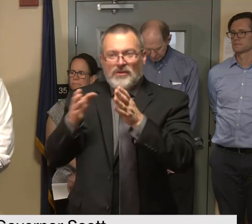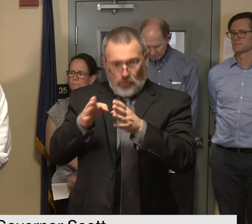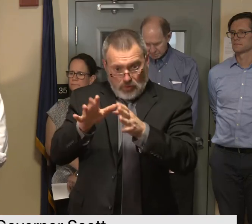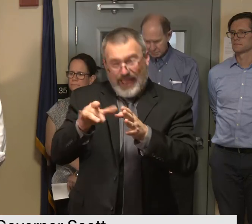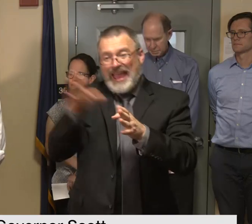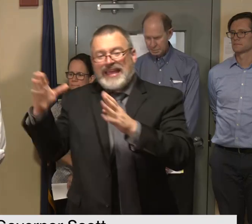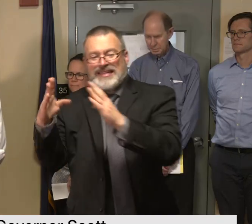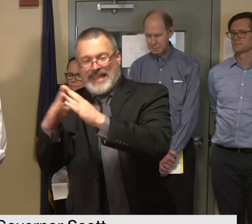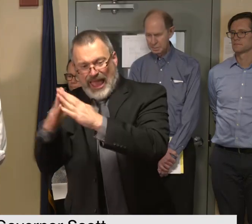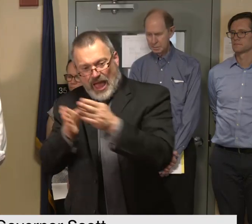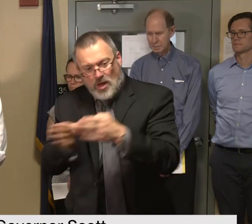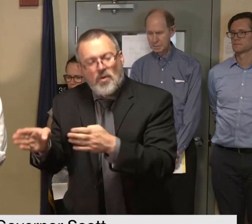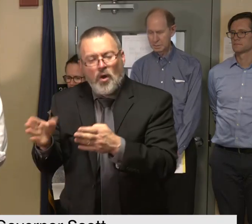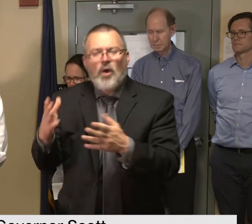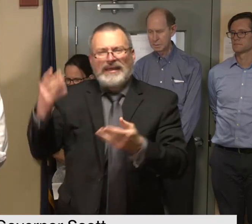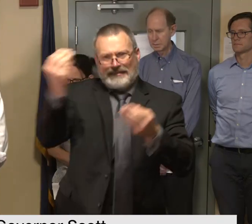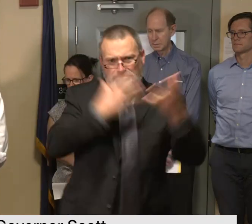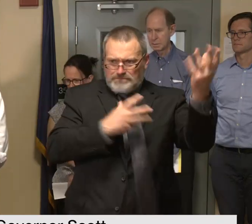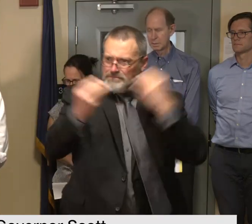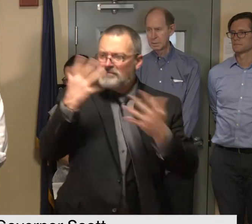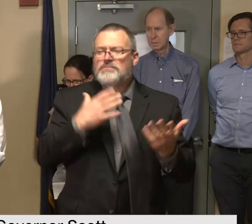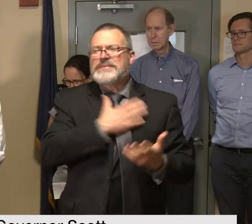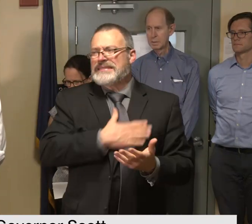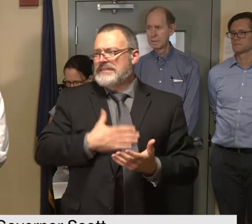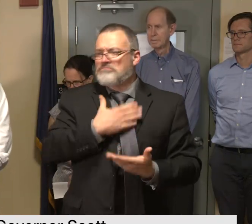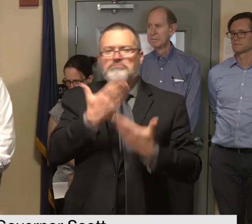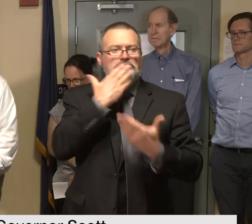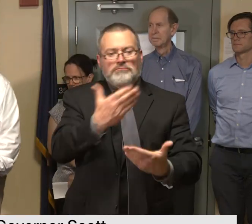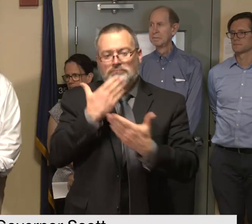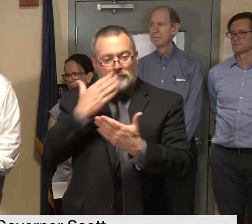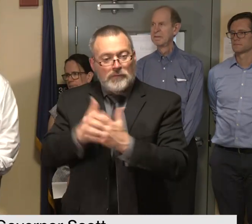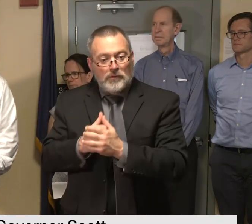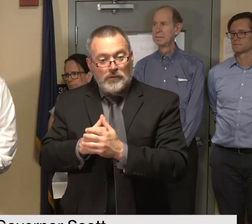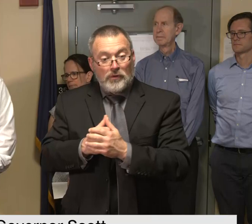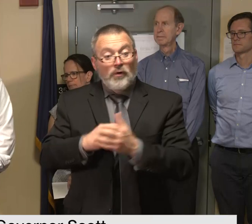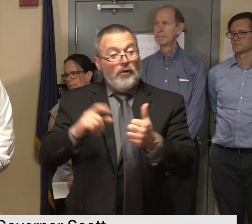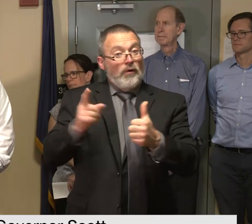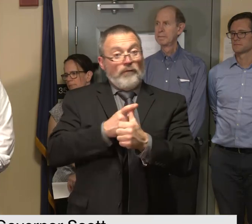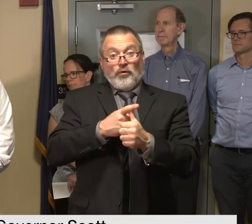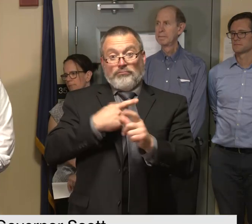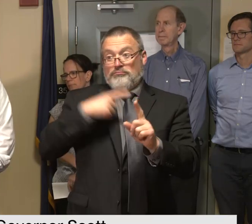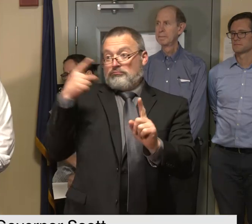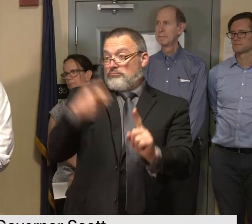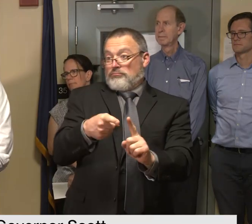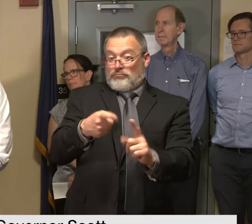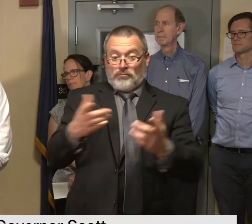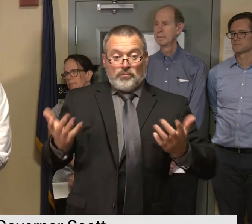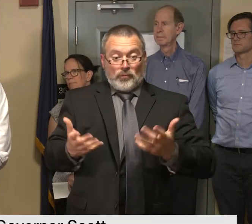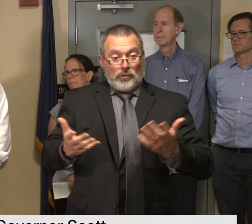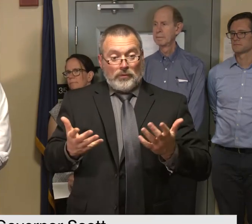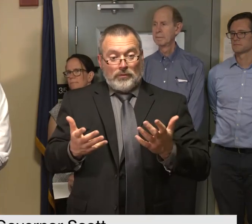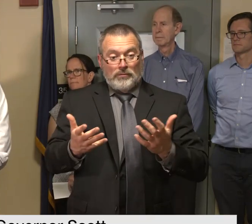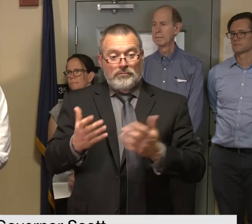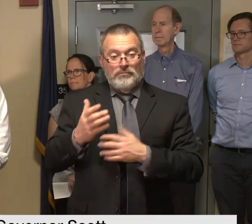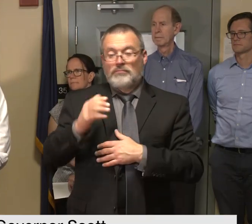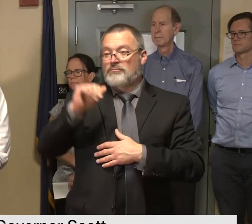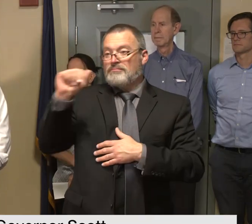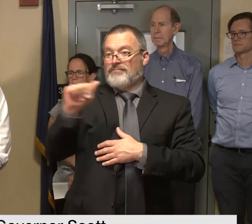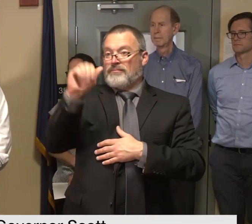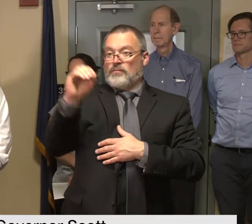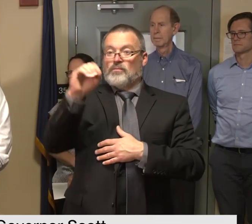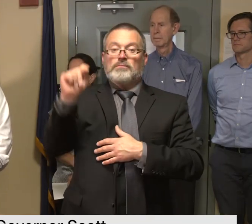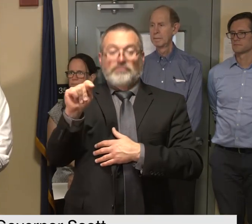the first thing i would like to say is that the agency of transportation transportation